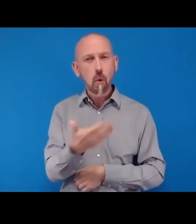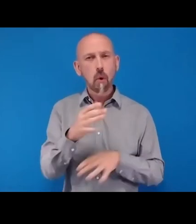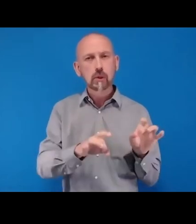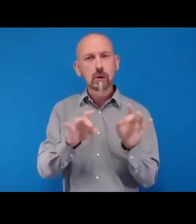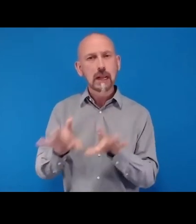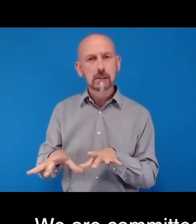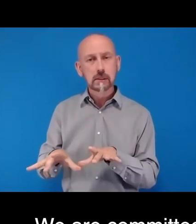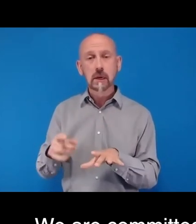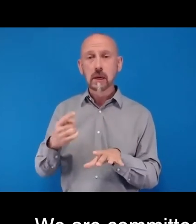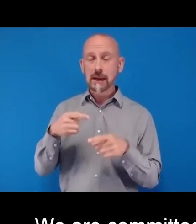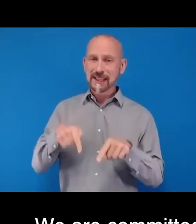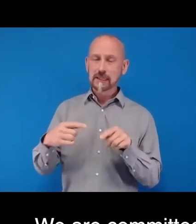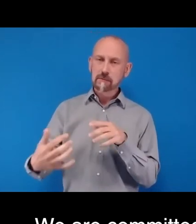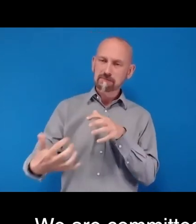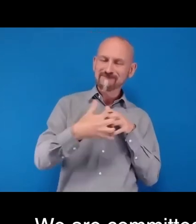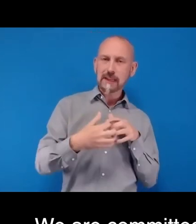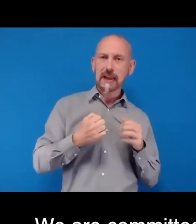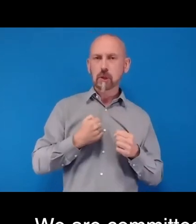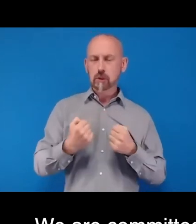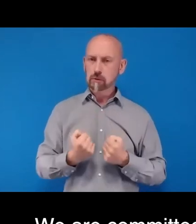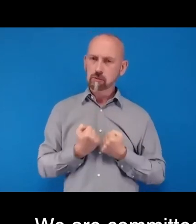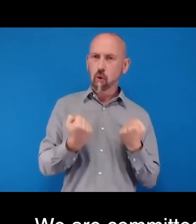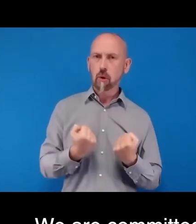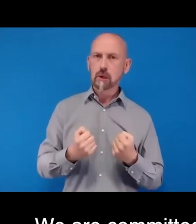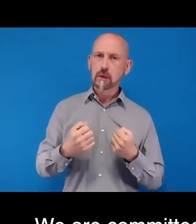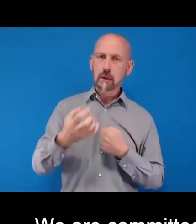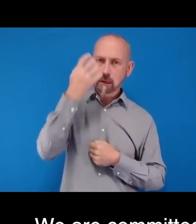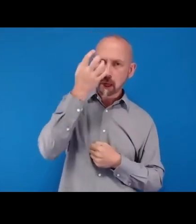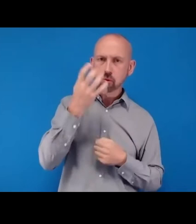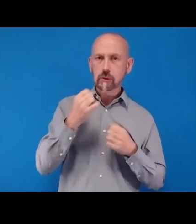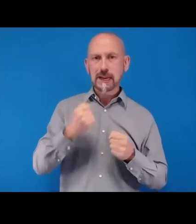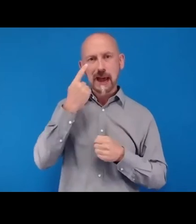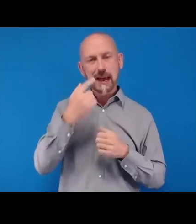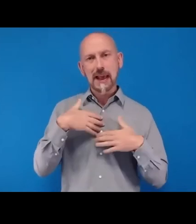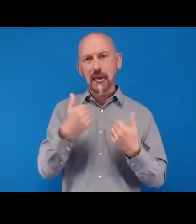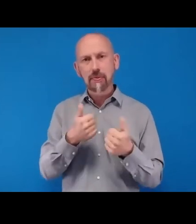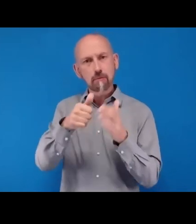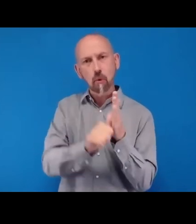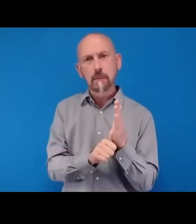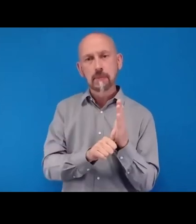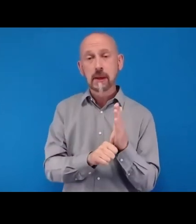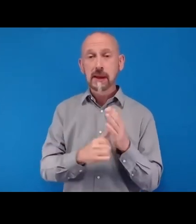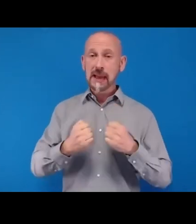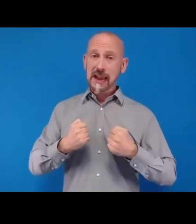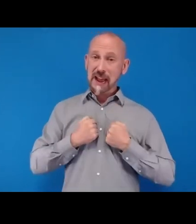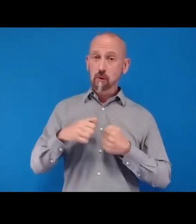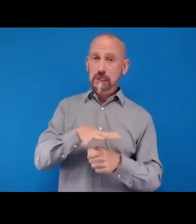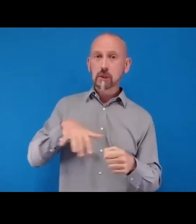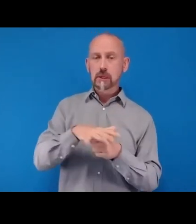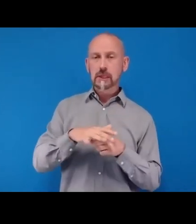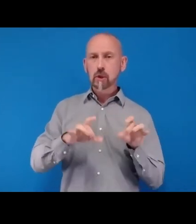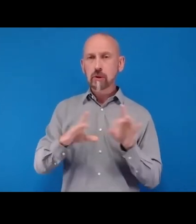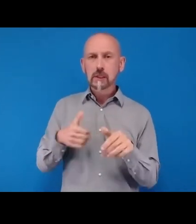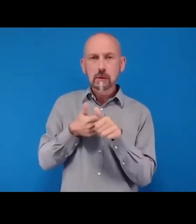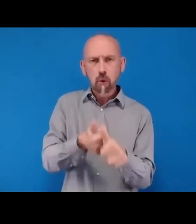domestic eye health agenda. In our region, Australia supports a health system strengthening approach to